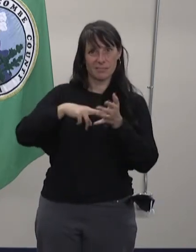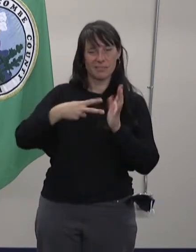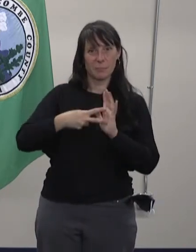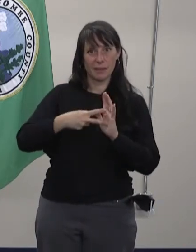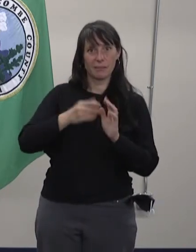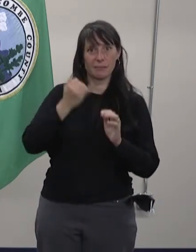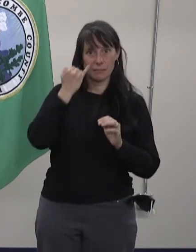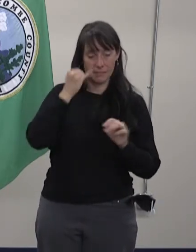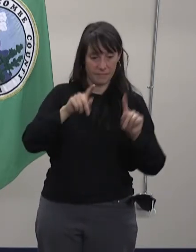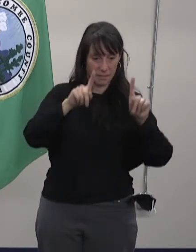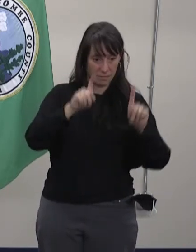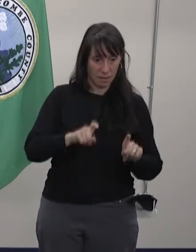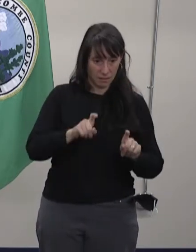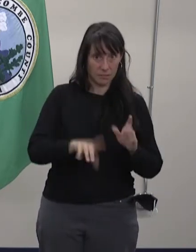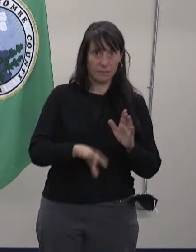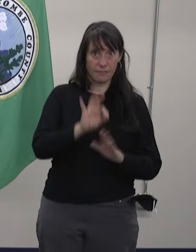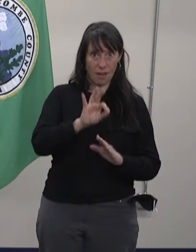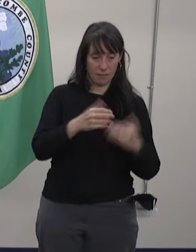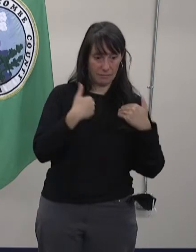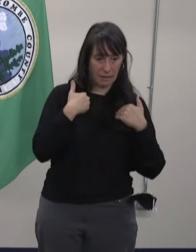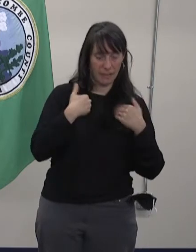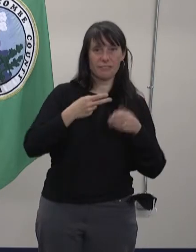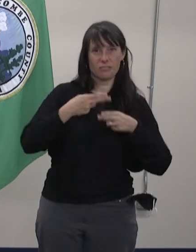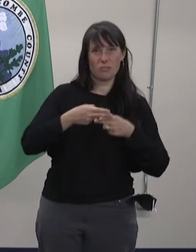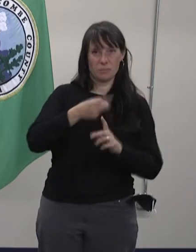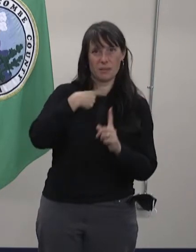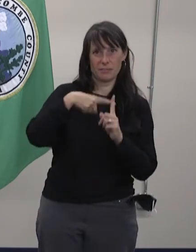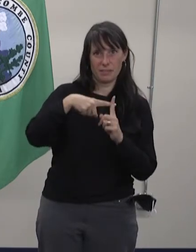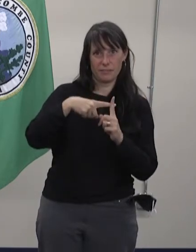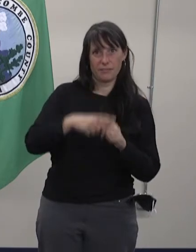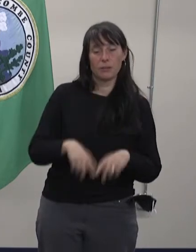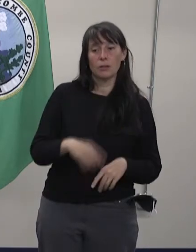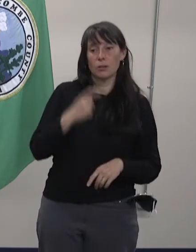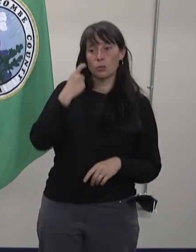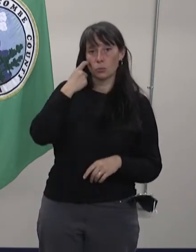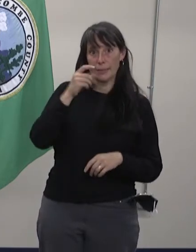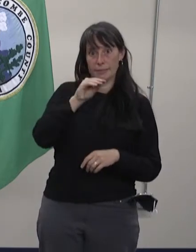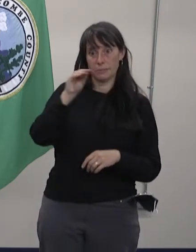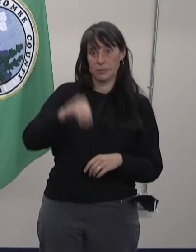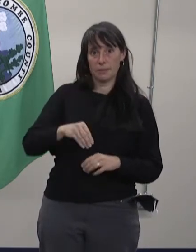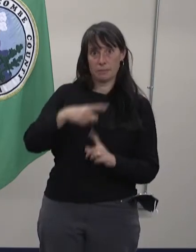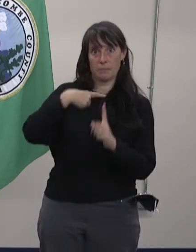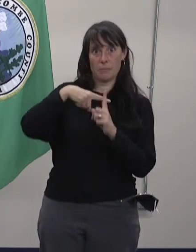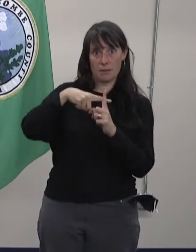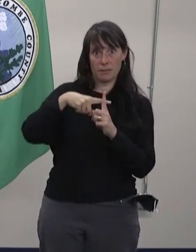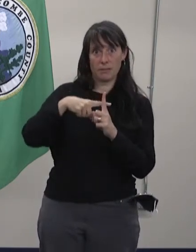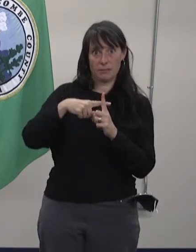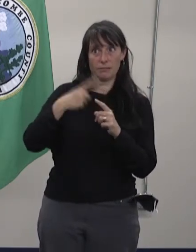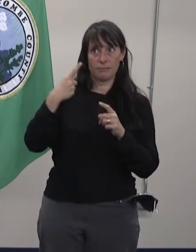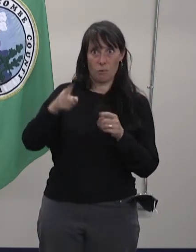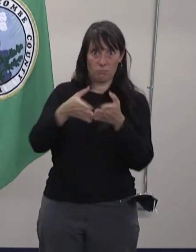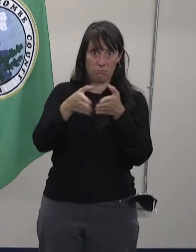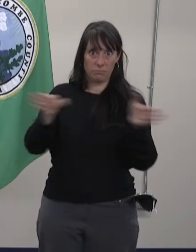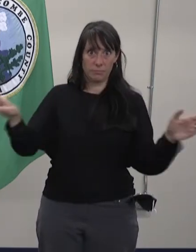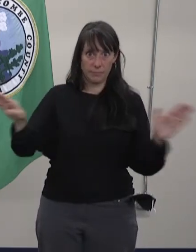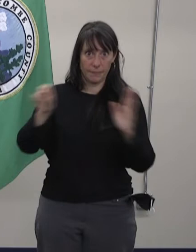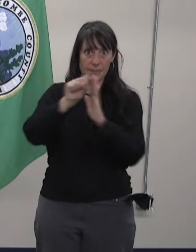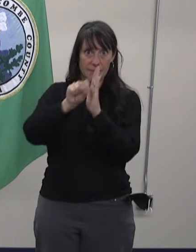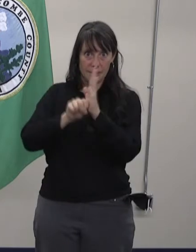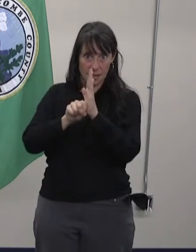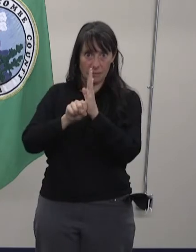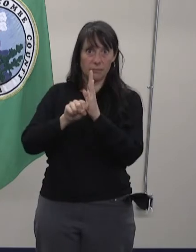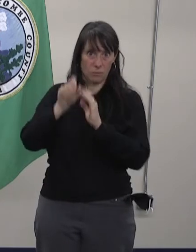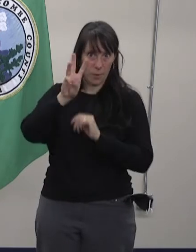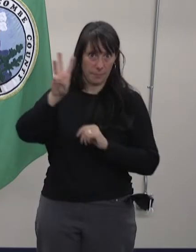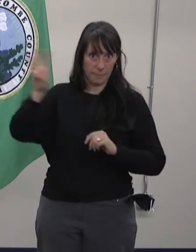positive result. Recent percent positivity published on the North Carolina COVID dashboard shows